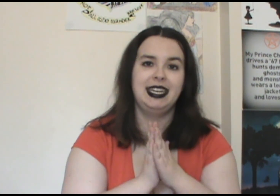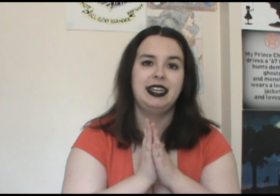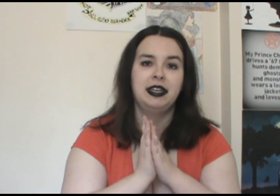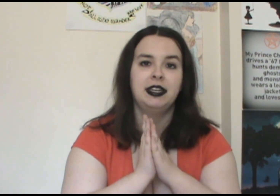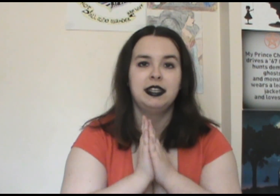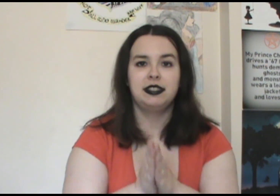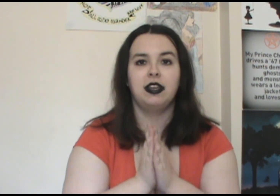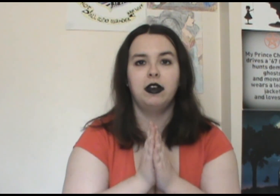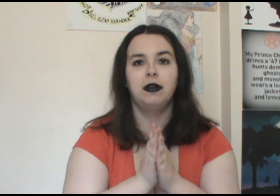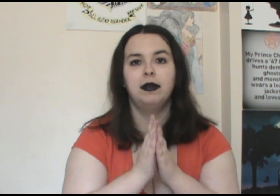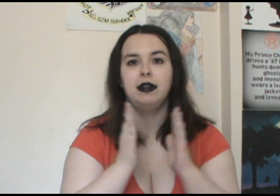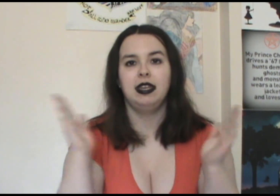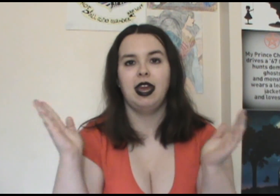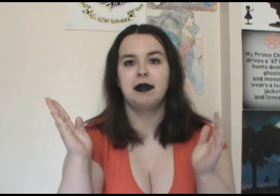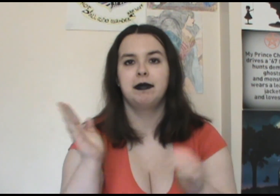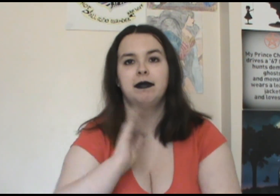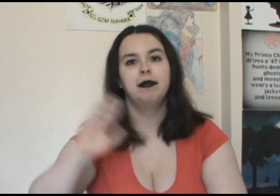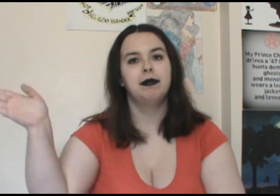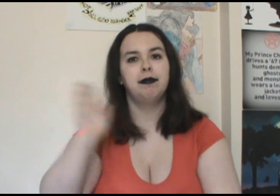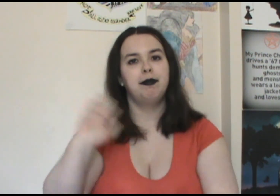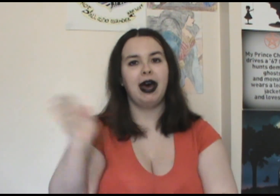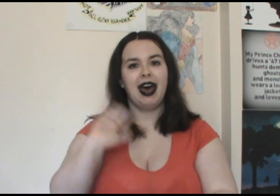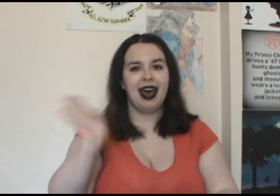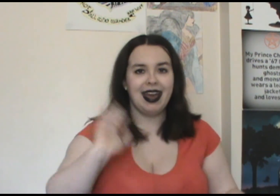so yeah bye! Bye! Bye!